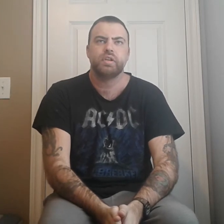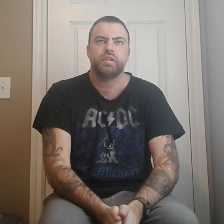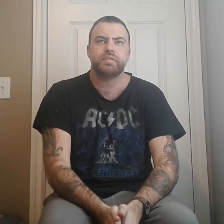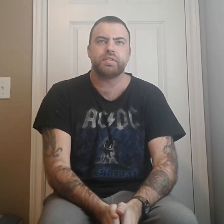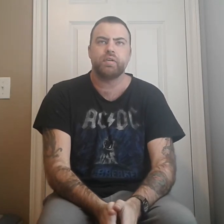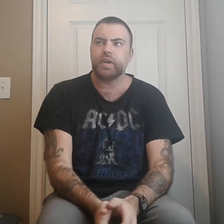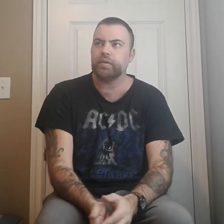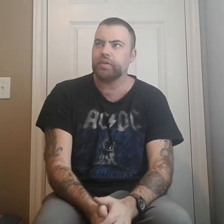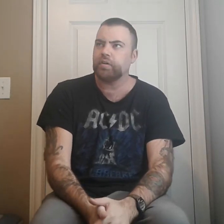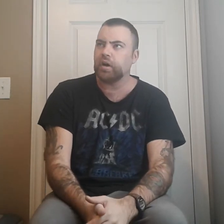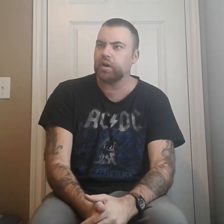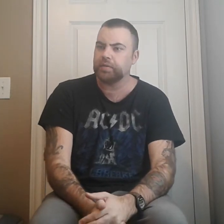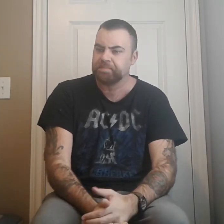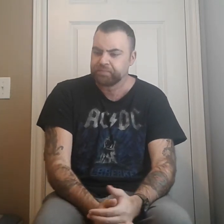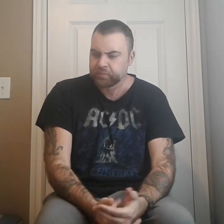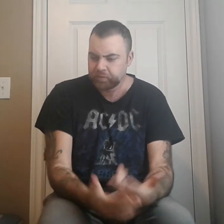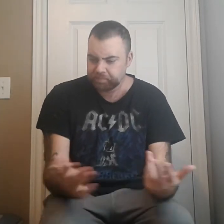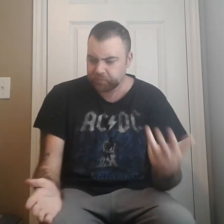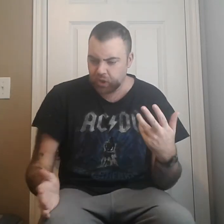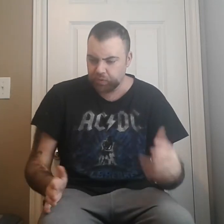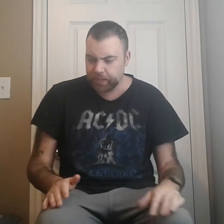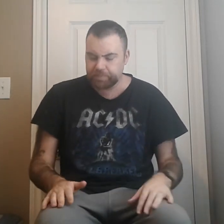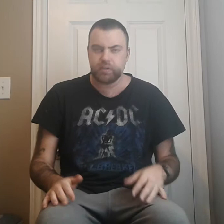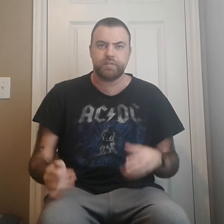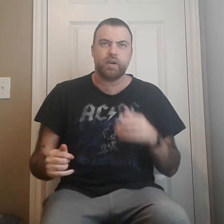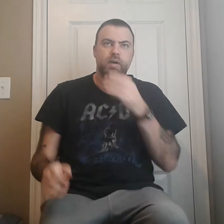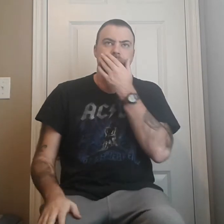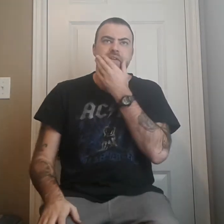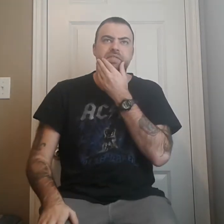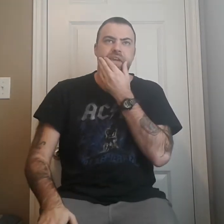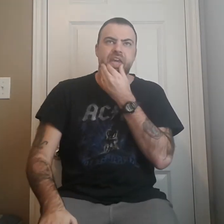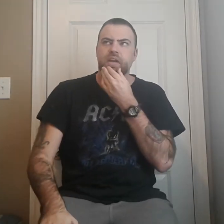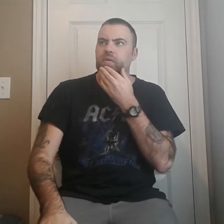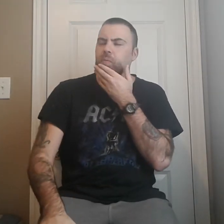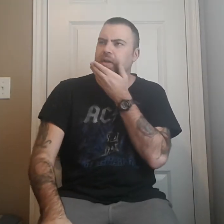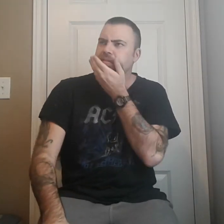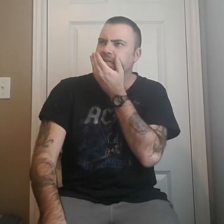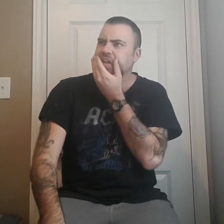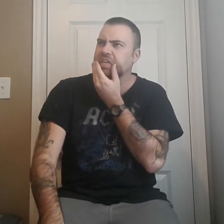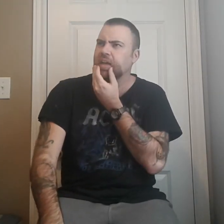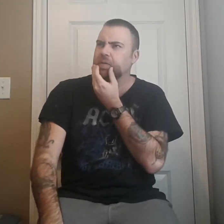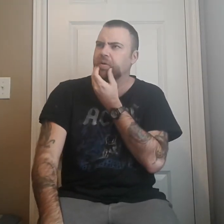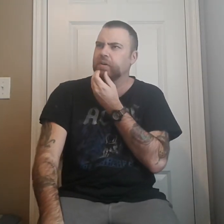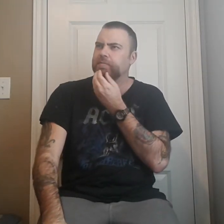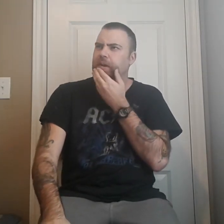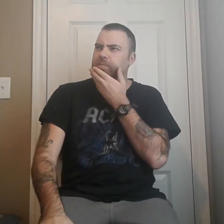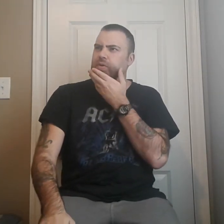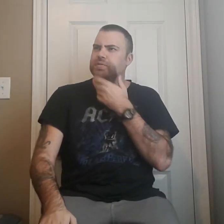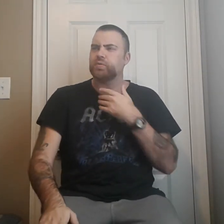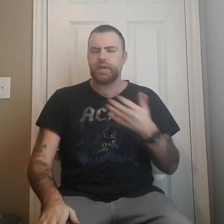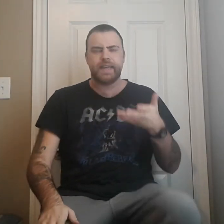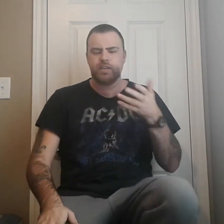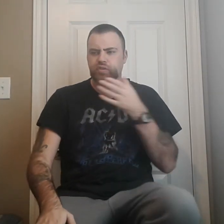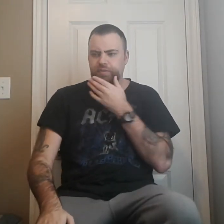so here they are going after the zombies and one scene that I've really found was quite interesting,